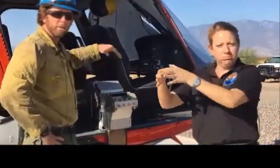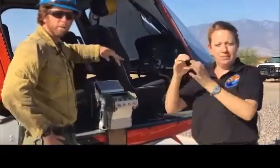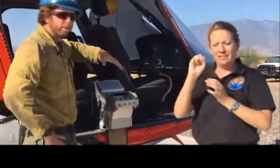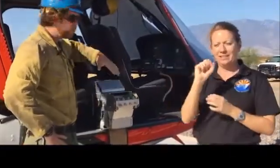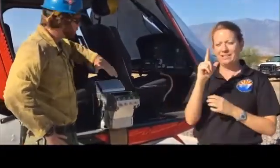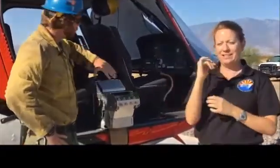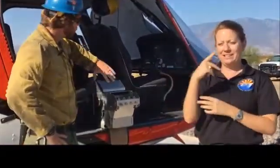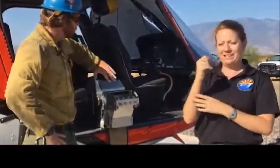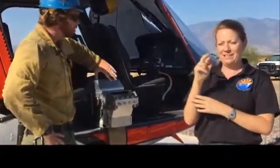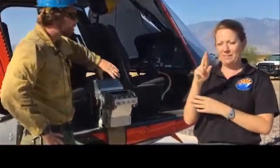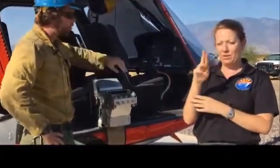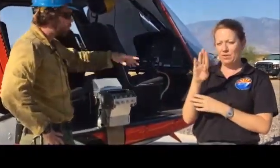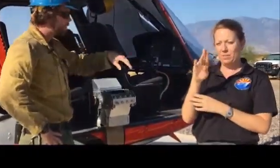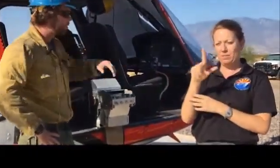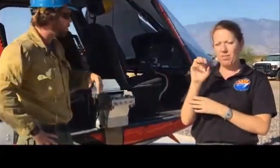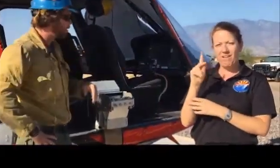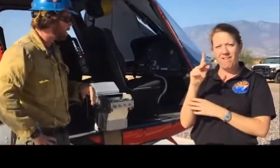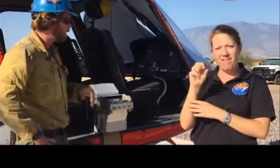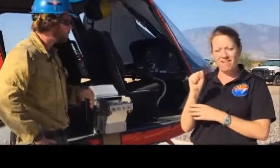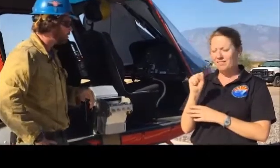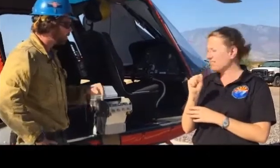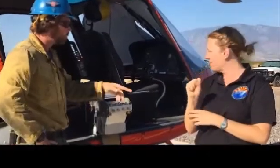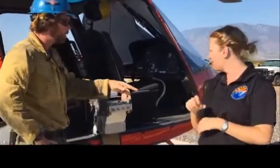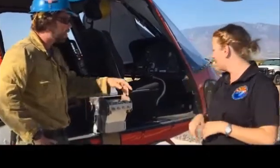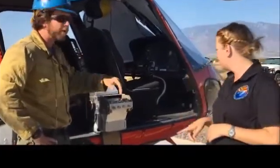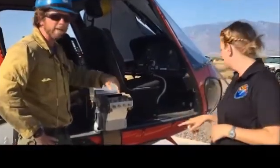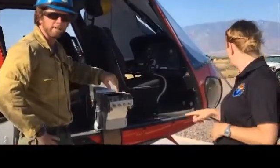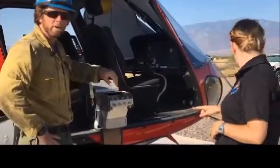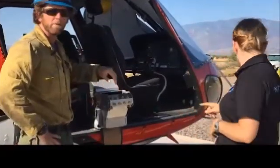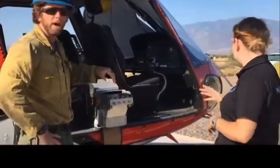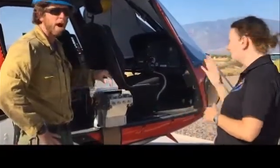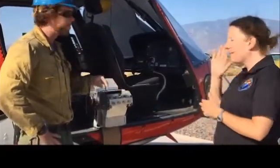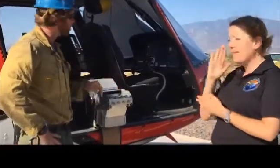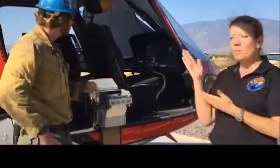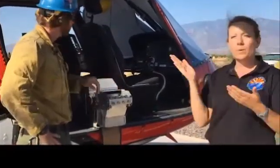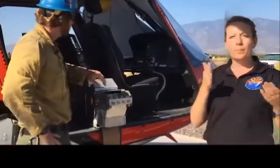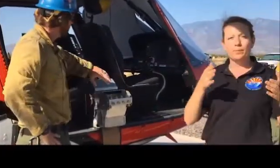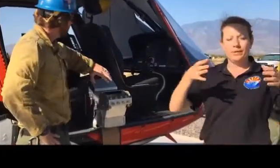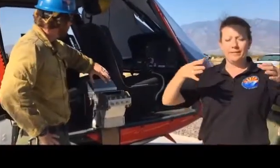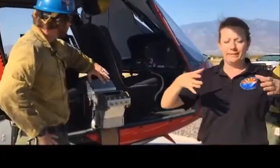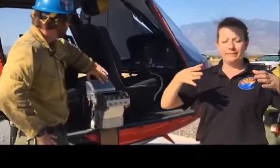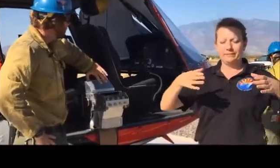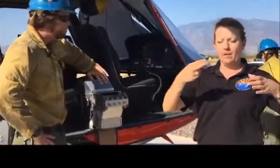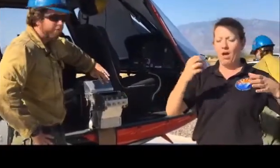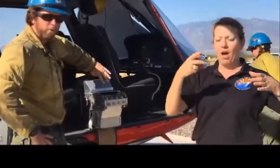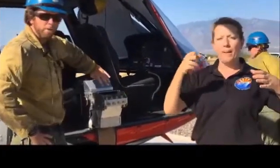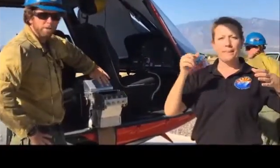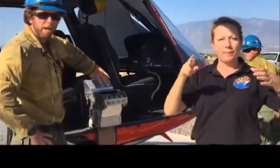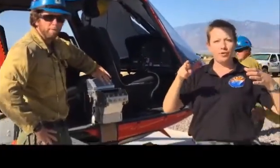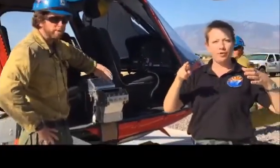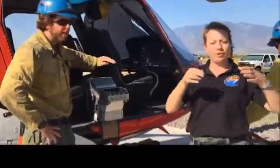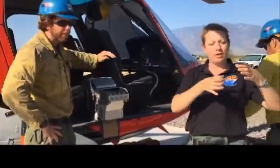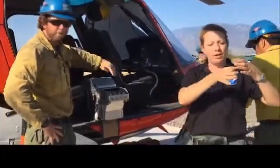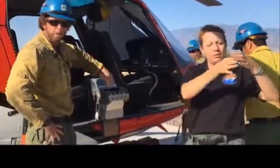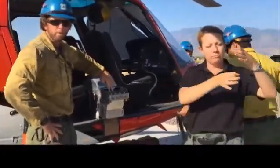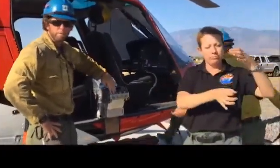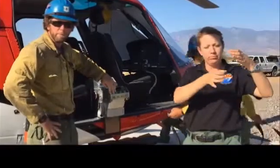of those, there's four chutes on the window that they're going to bring out next. It's called the hopper, and there's going to be four chambers that get filled with